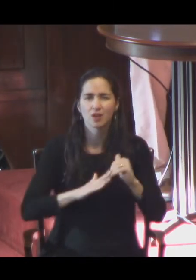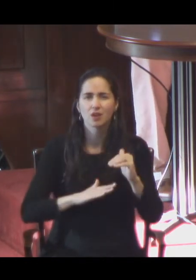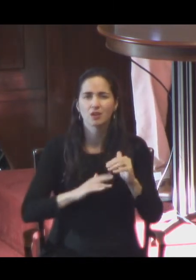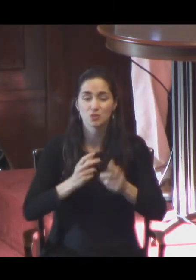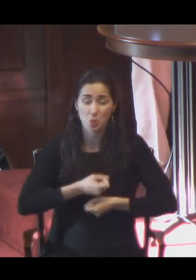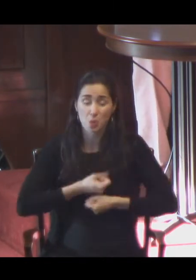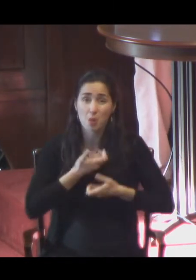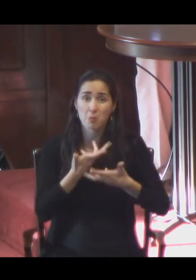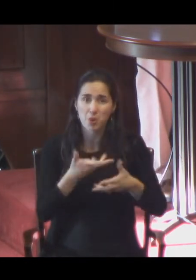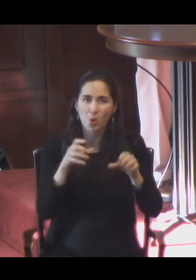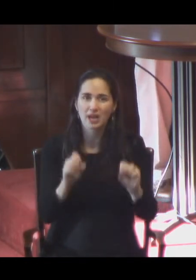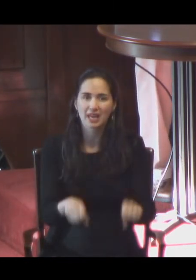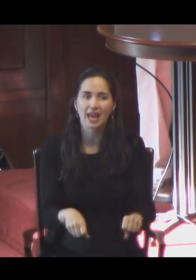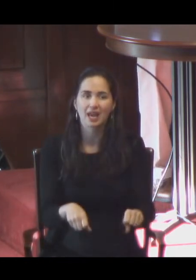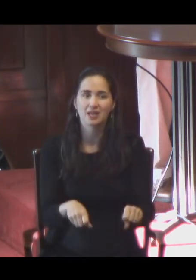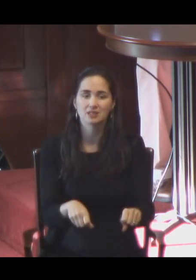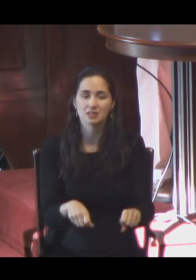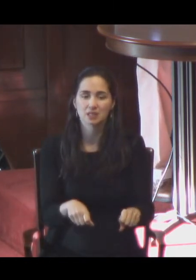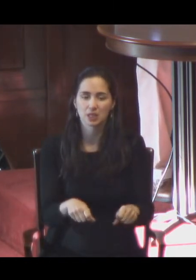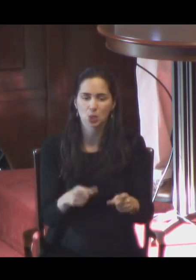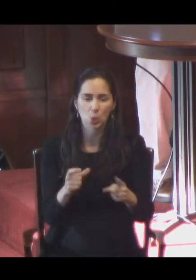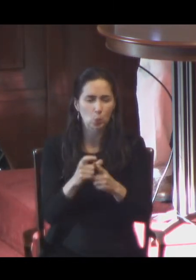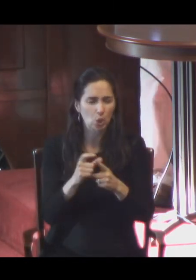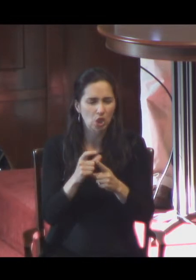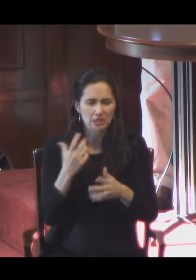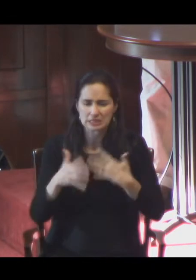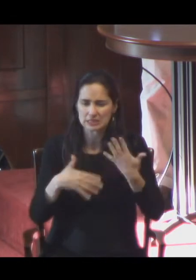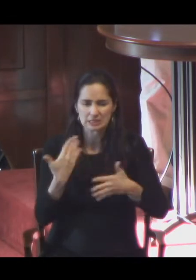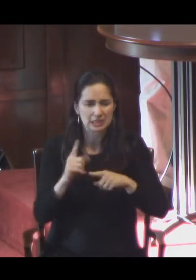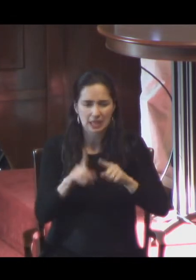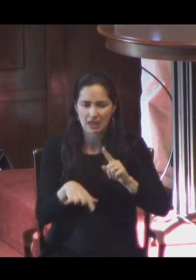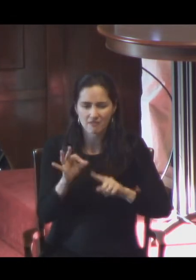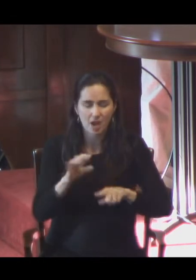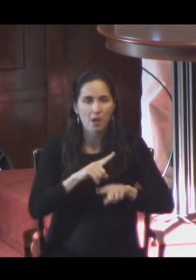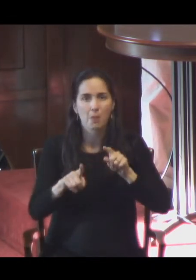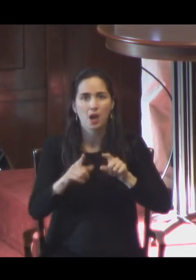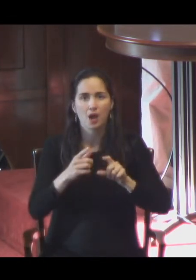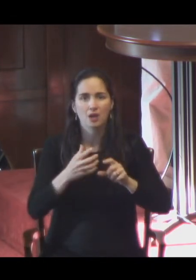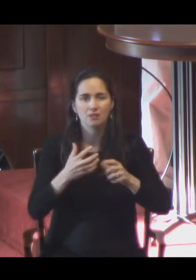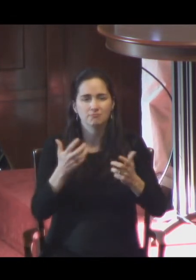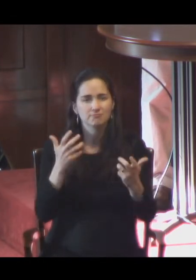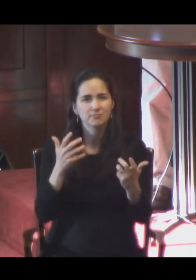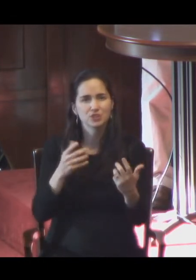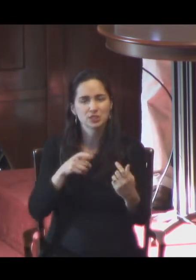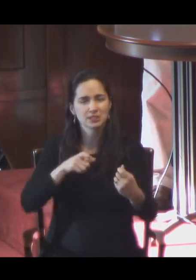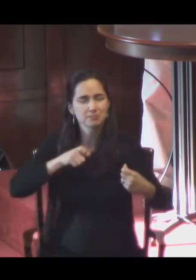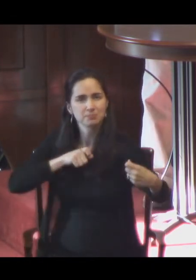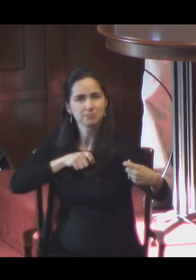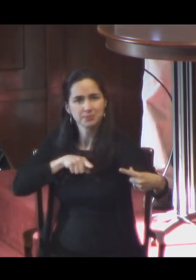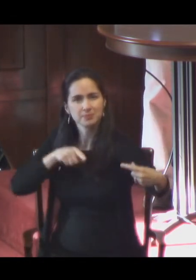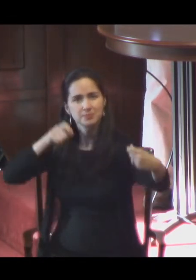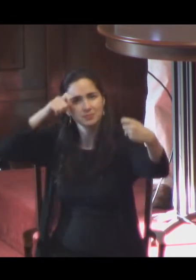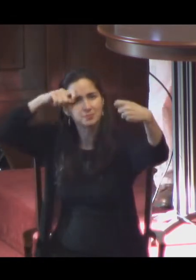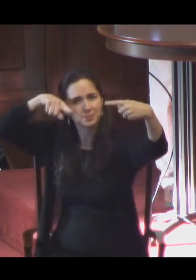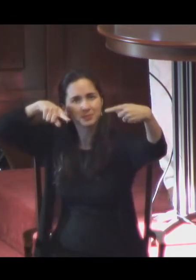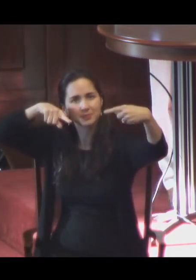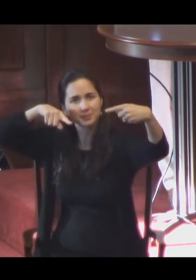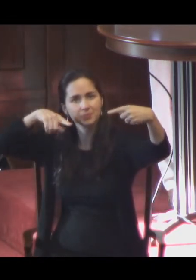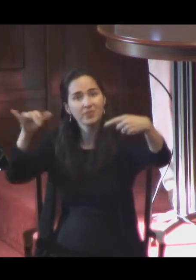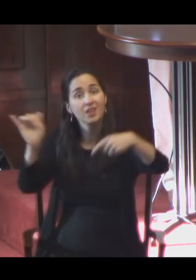to our heart's cry. You think about some of those imprecatory psalms of King David. They're dark